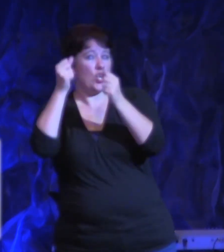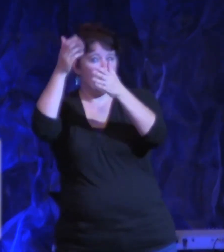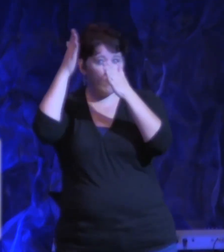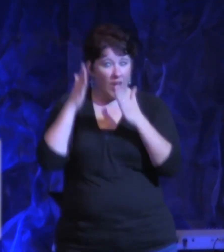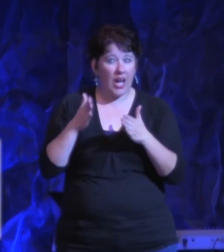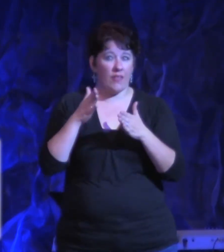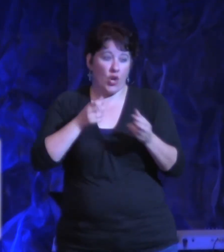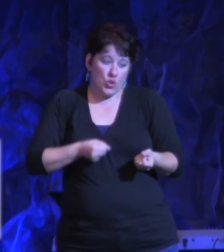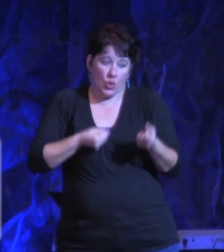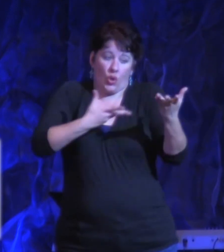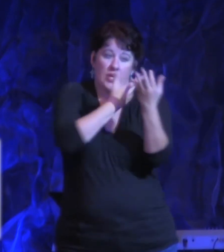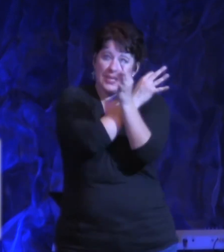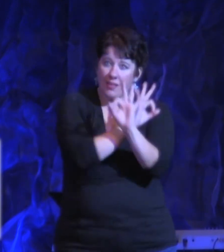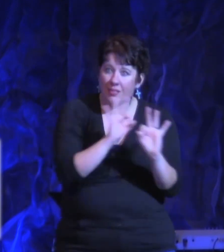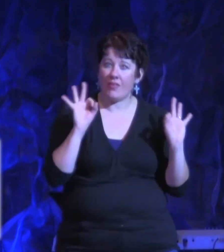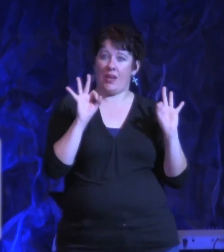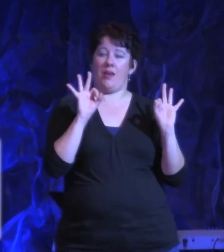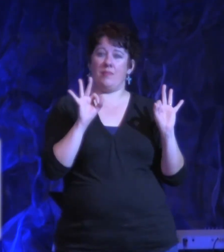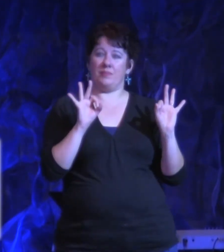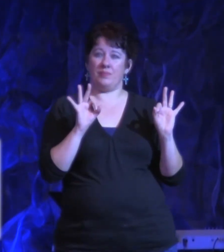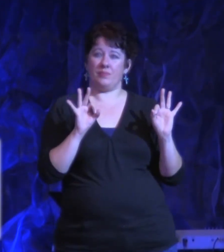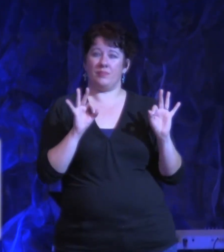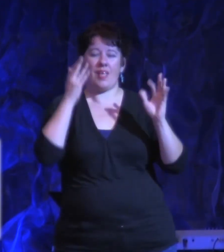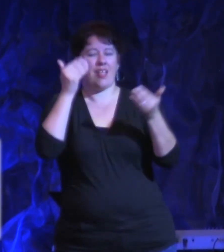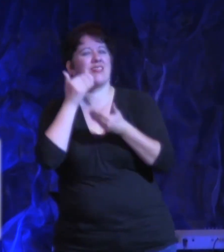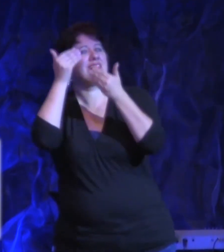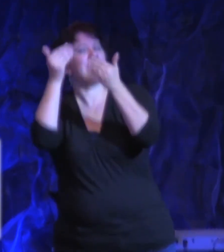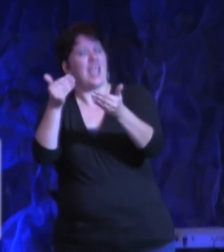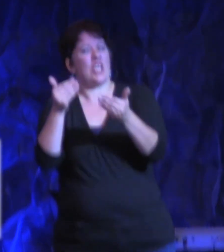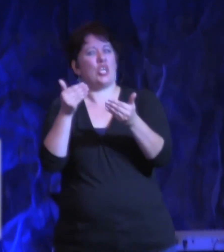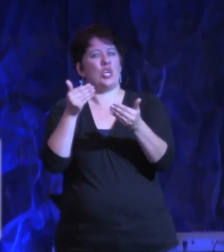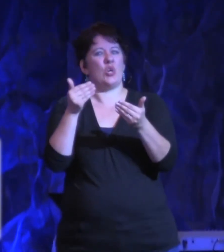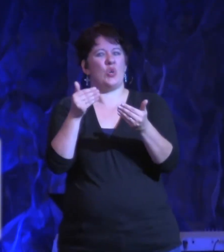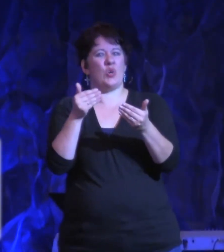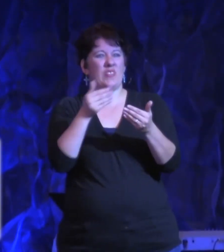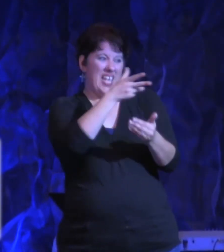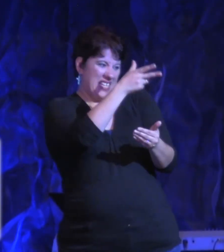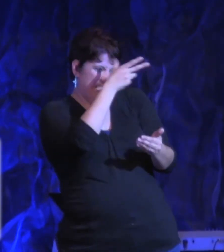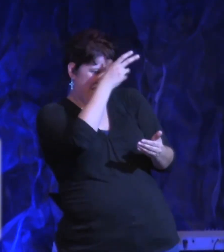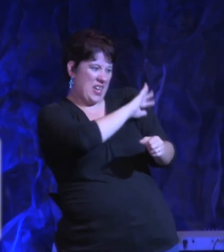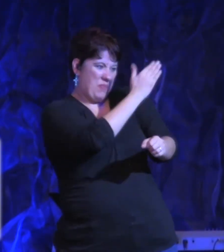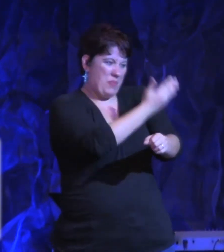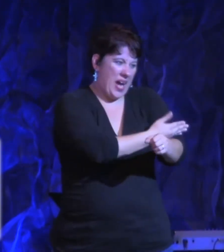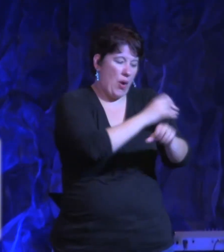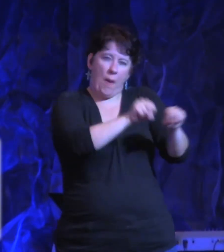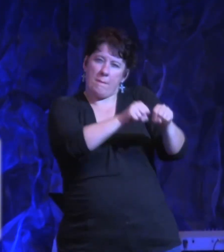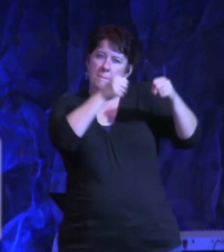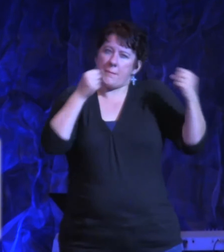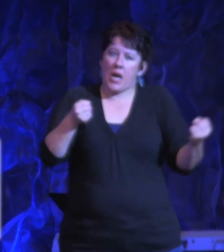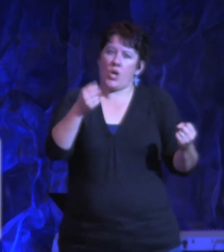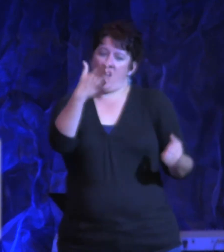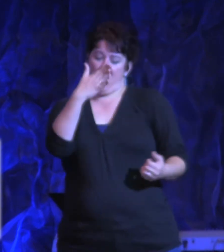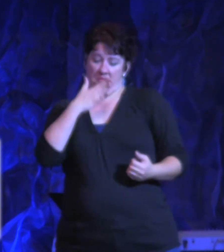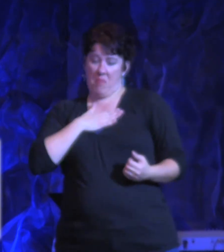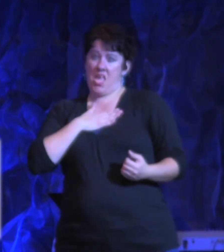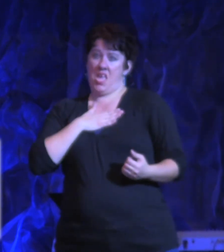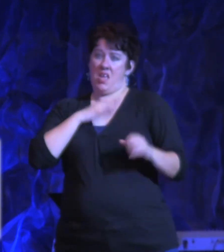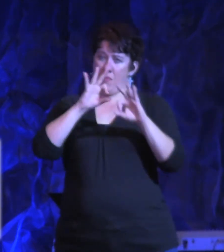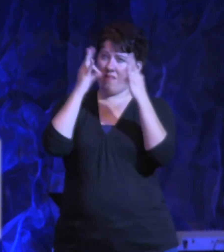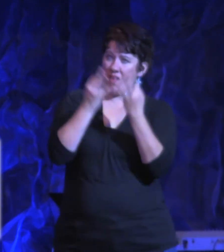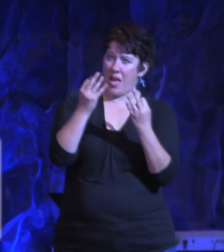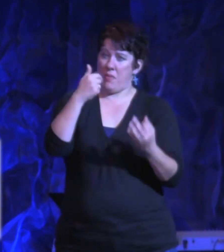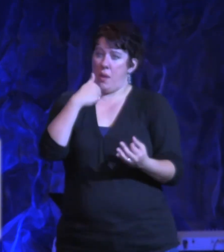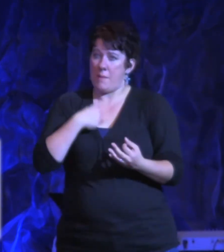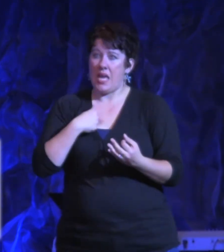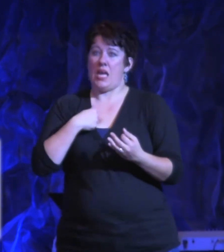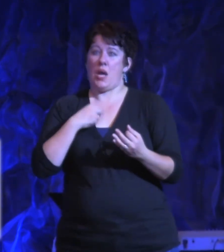us and You're setting us free today. Thank You, Father, that Lord, the powers of darkness is broken off of me, my family, my home, my